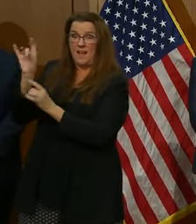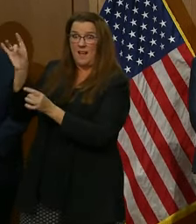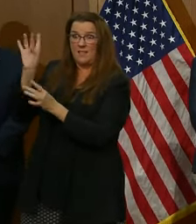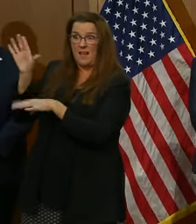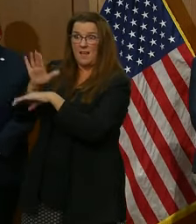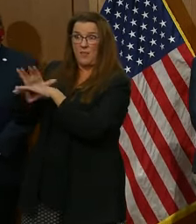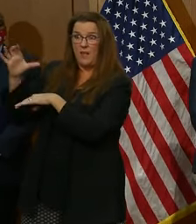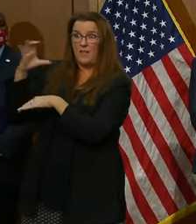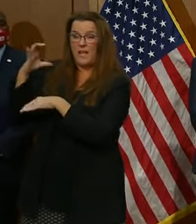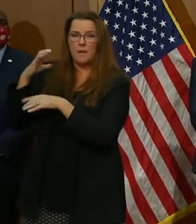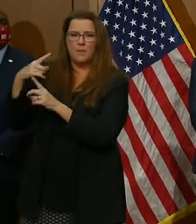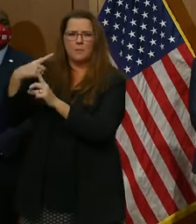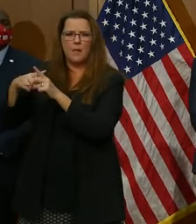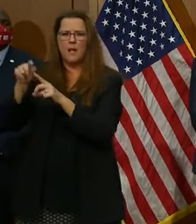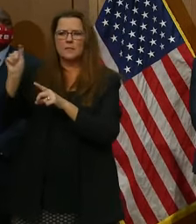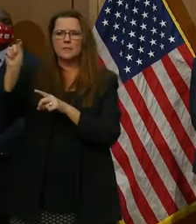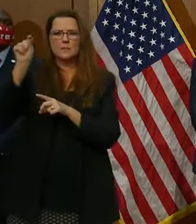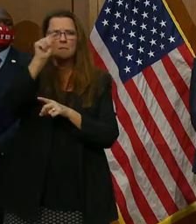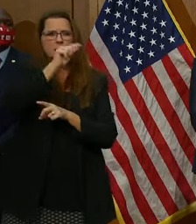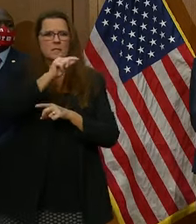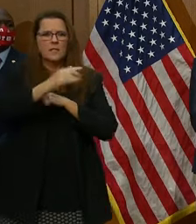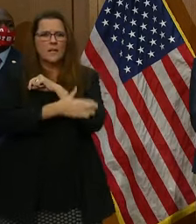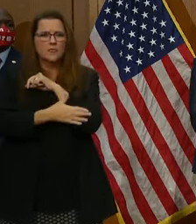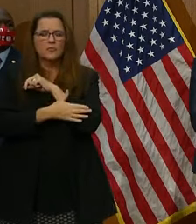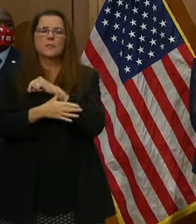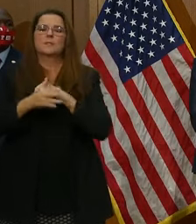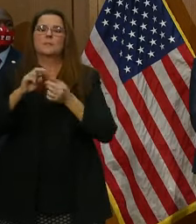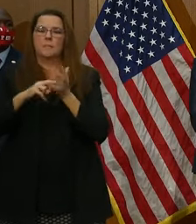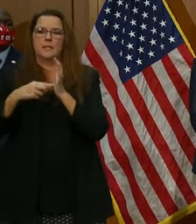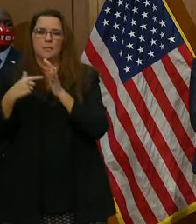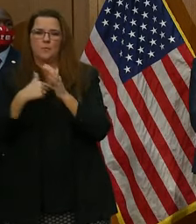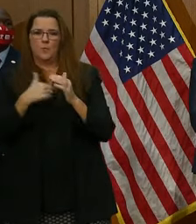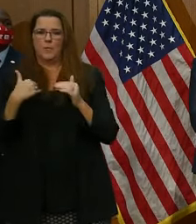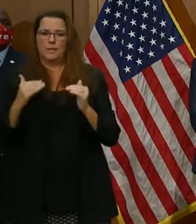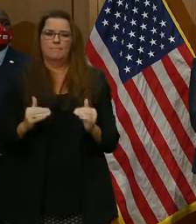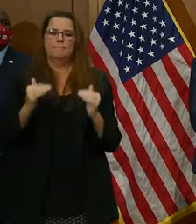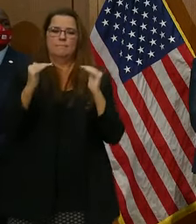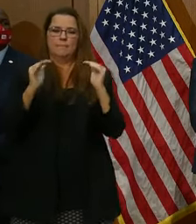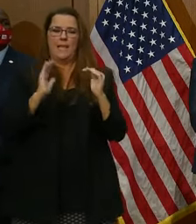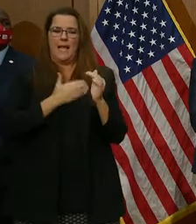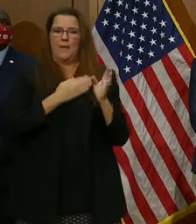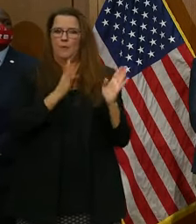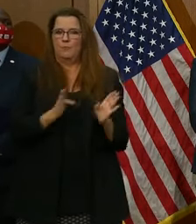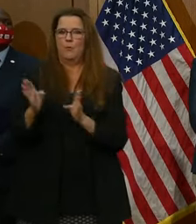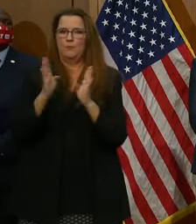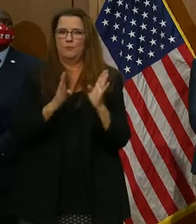across the country have led to enhanced preparation by our unified command.